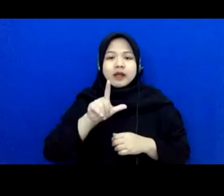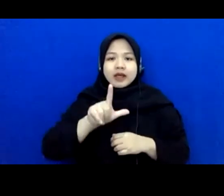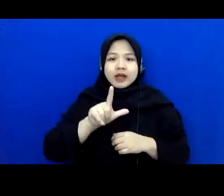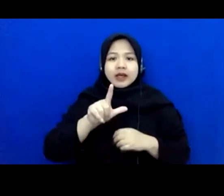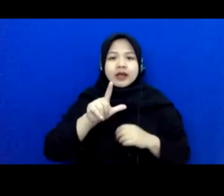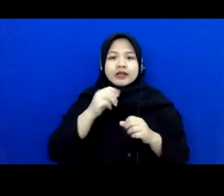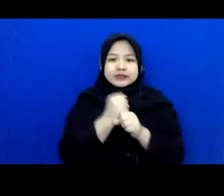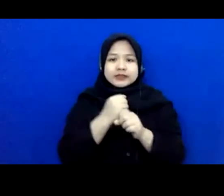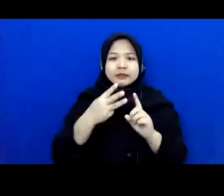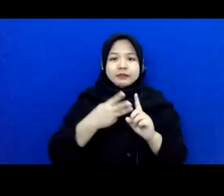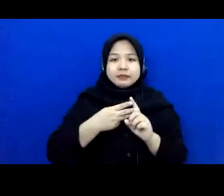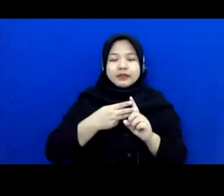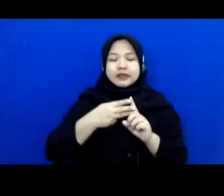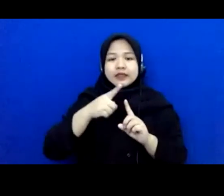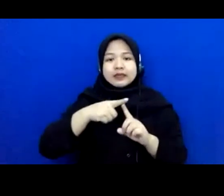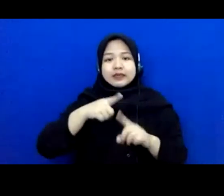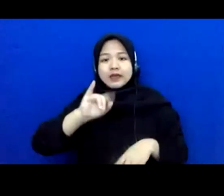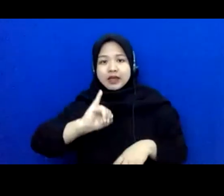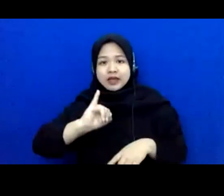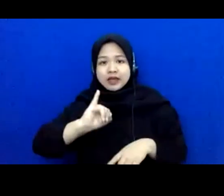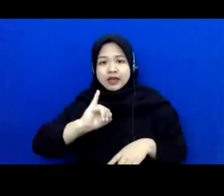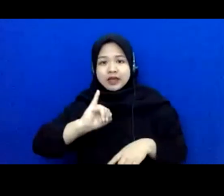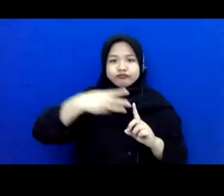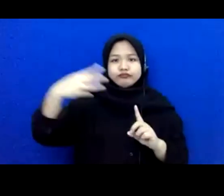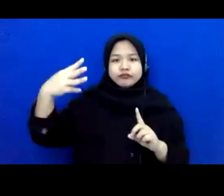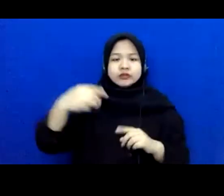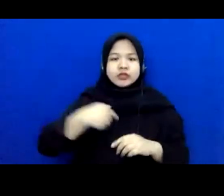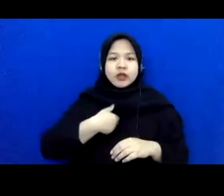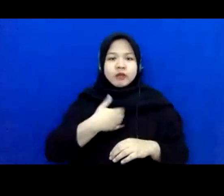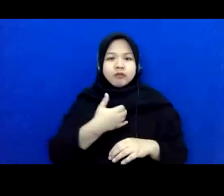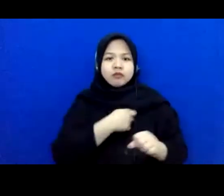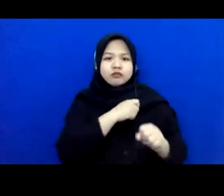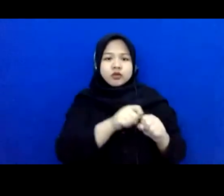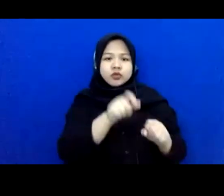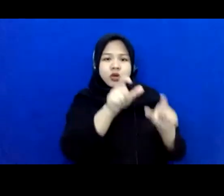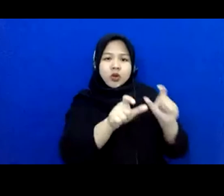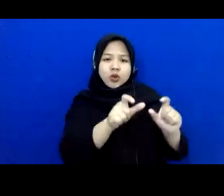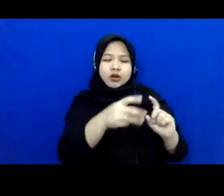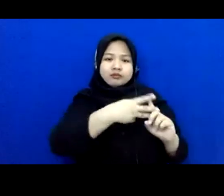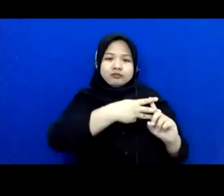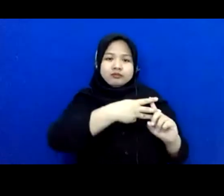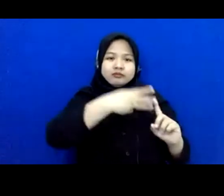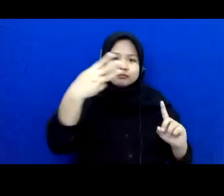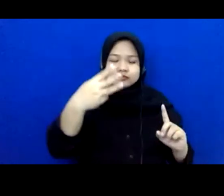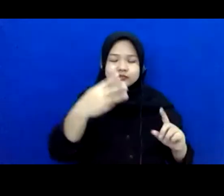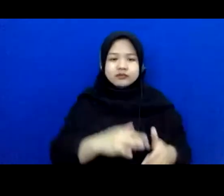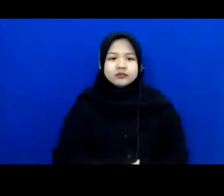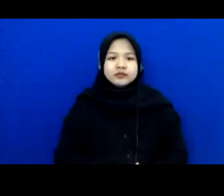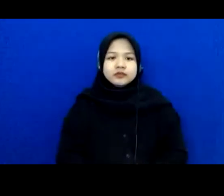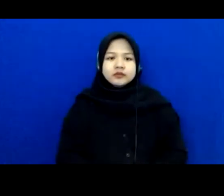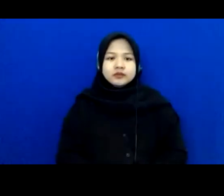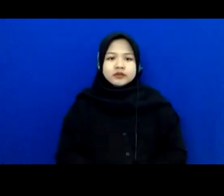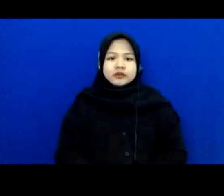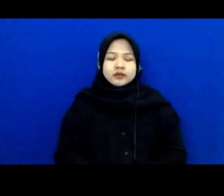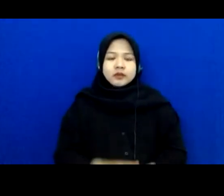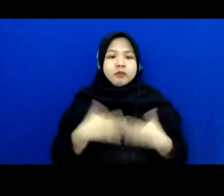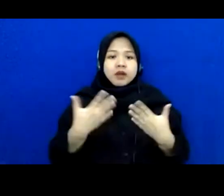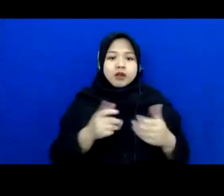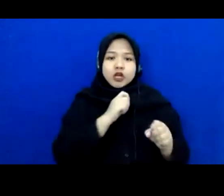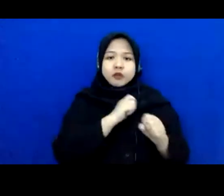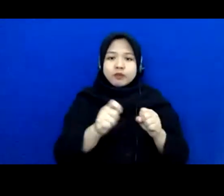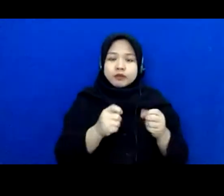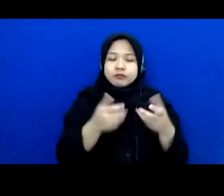this is called impossible why i'm trying to create job for people who are homebound paralytic how to create job